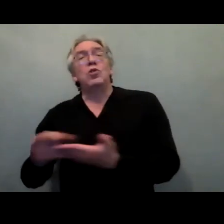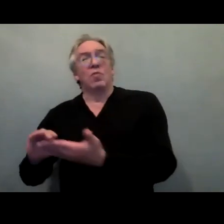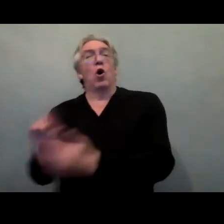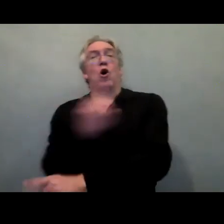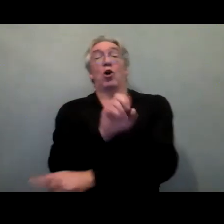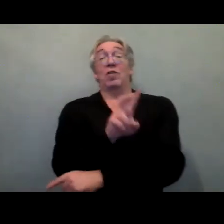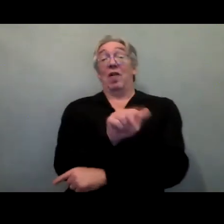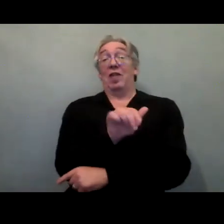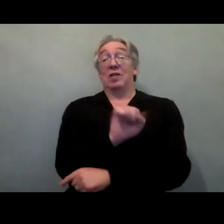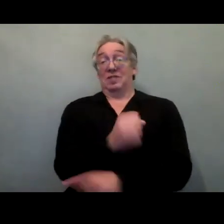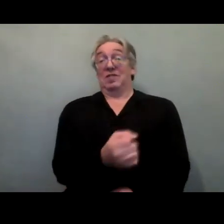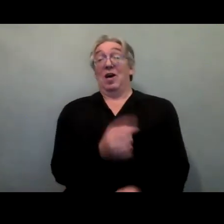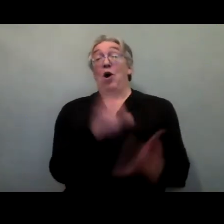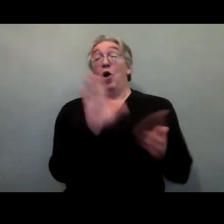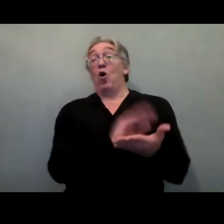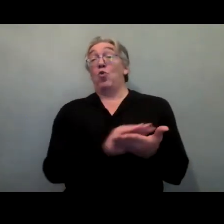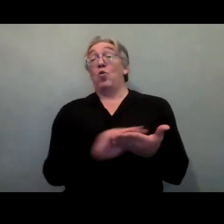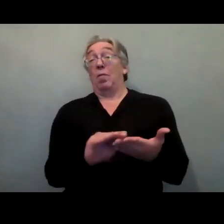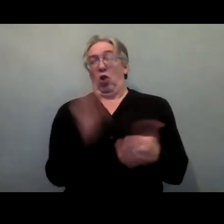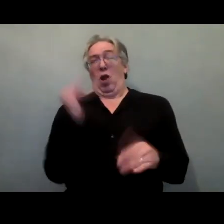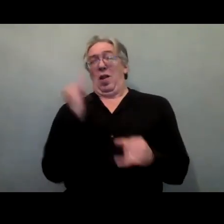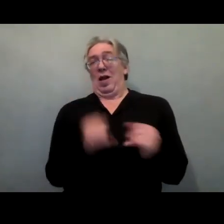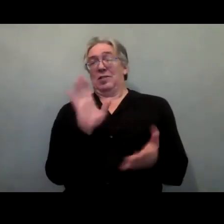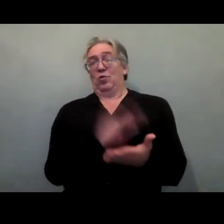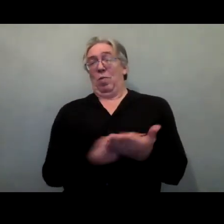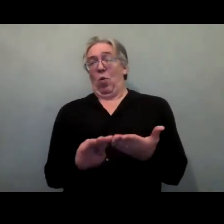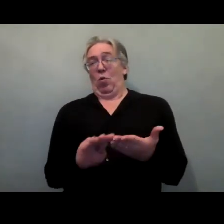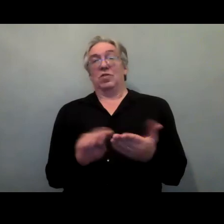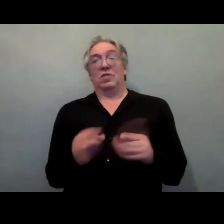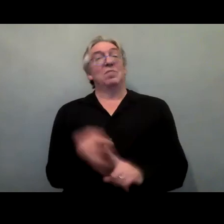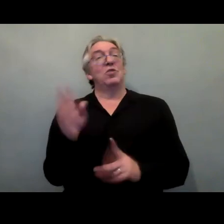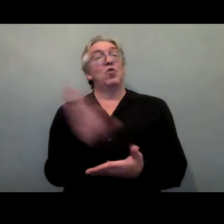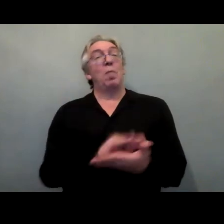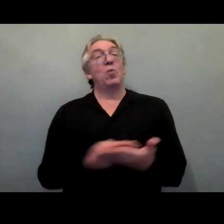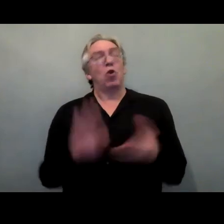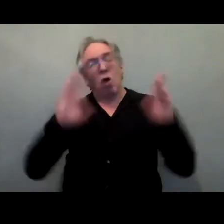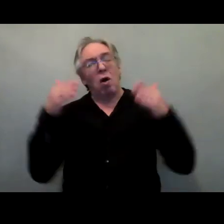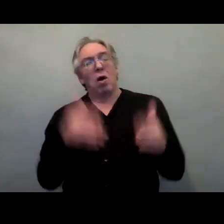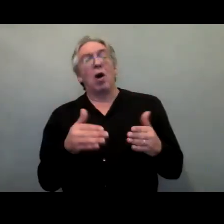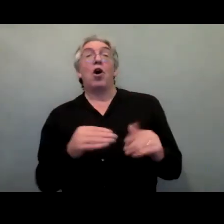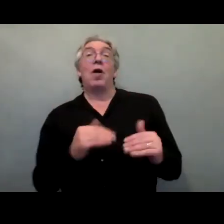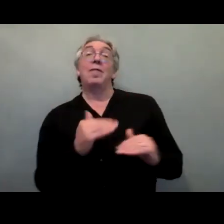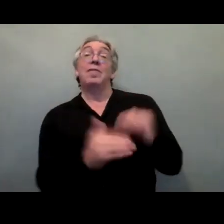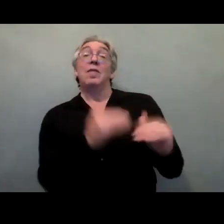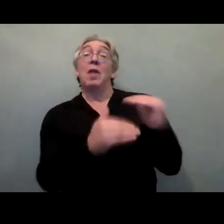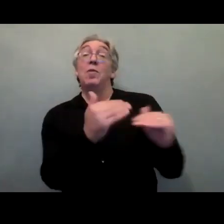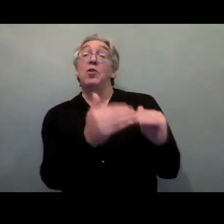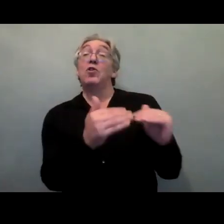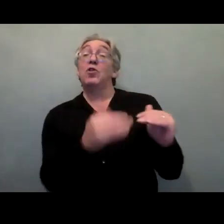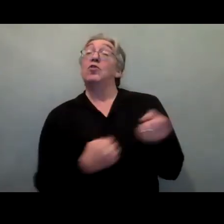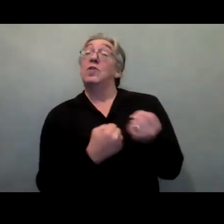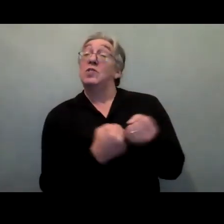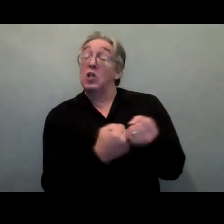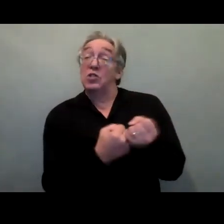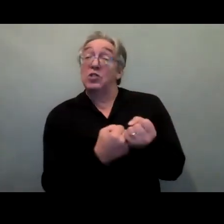last report as a UN Special Rapporteur, which was focused around development assistance. And finally, but not least,